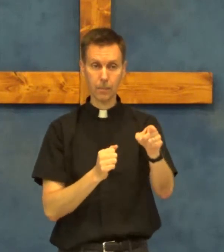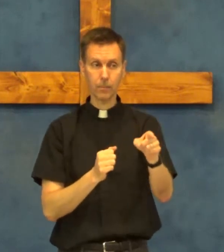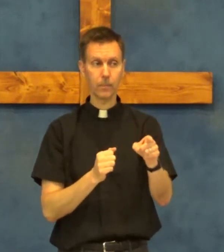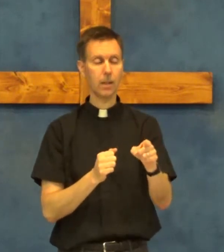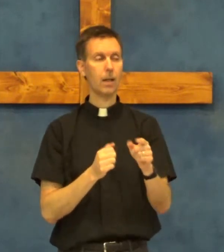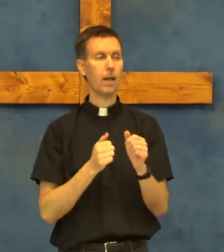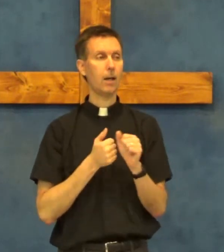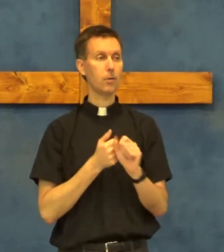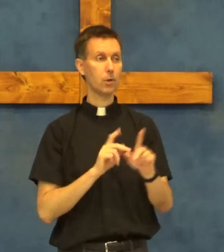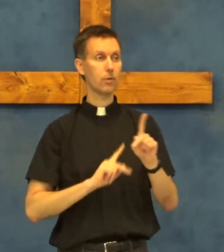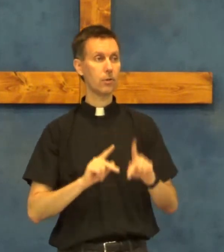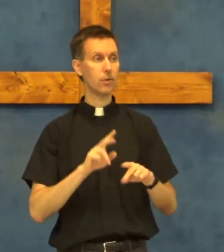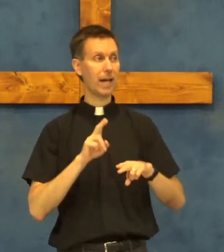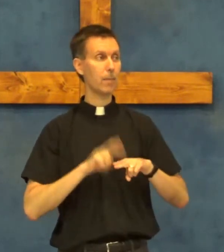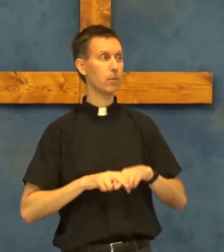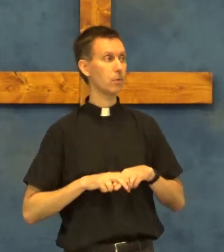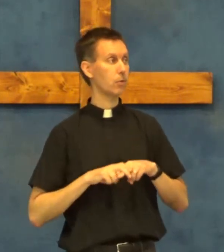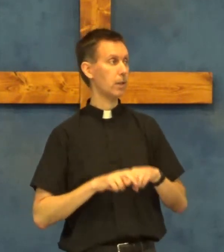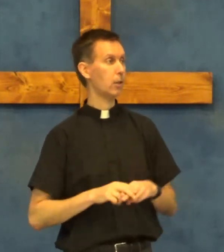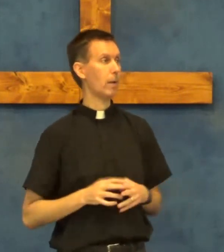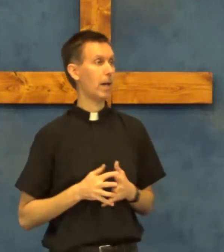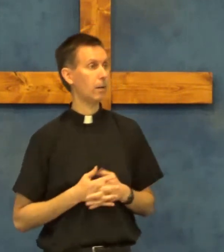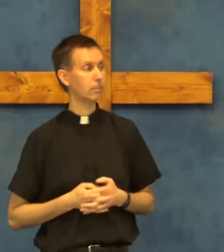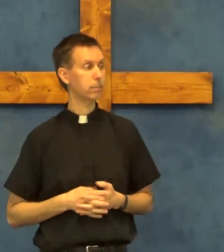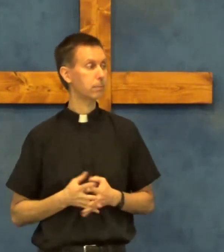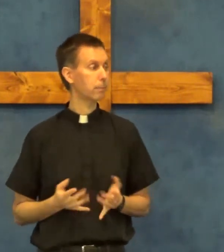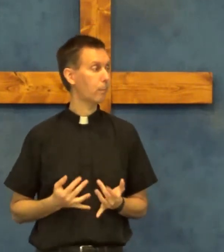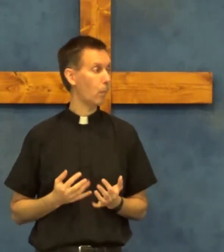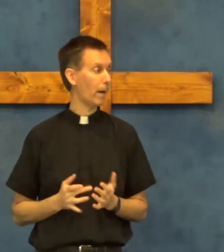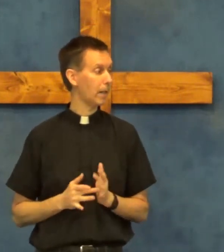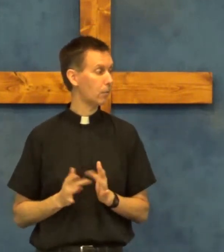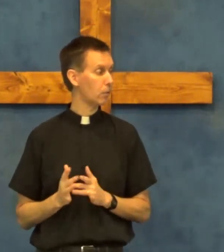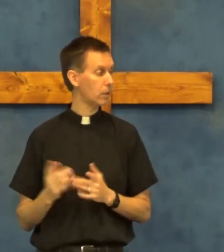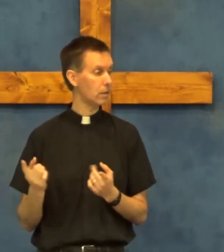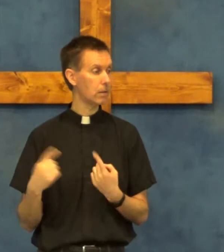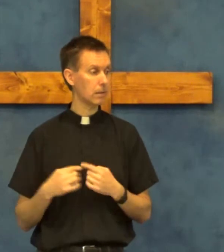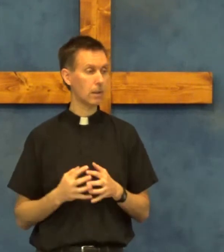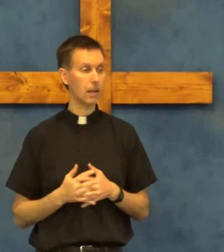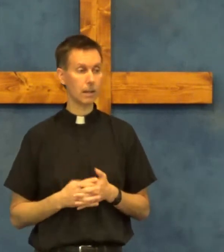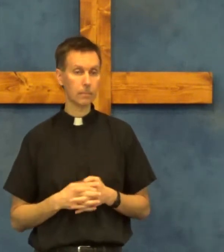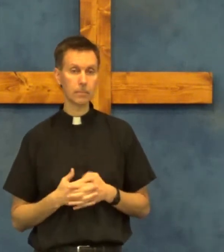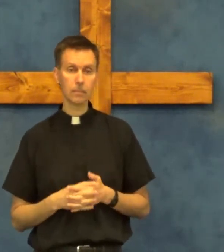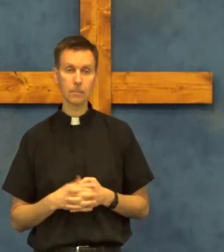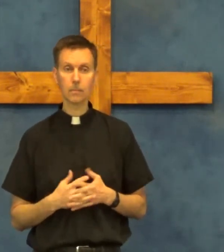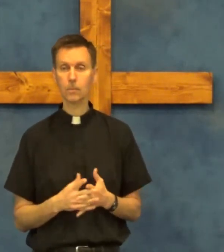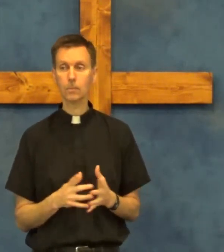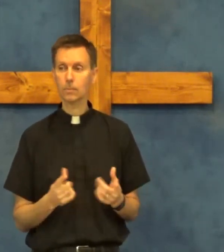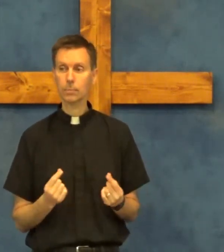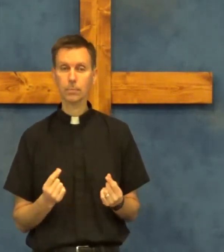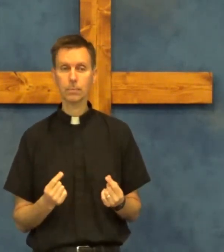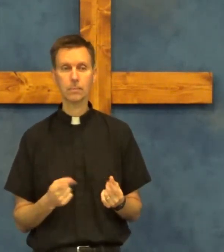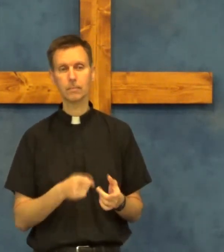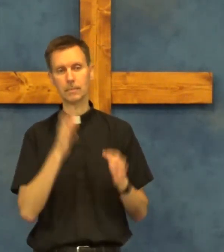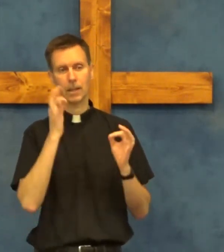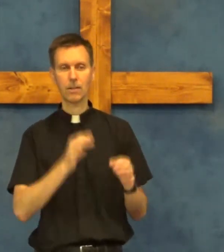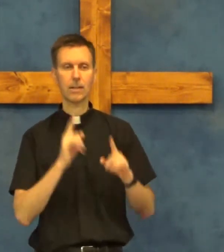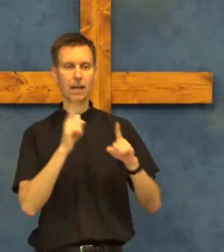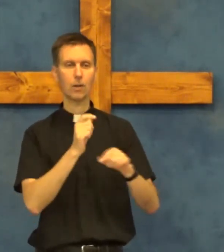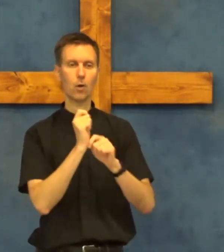so the disciples were sitting around waiting for jesus to come they decided to go